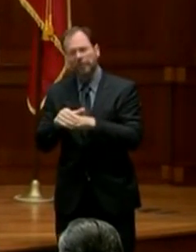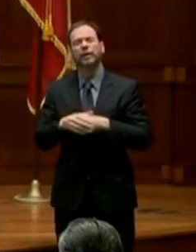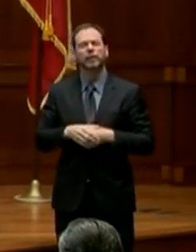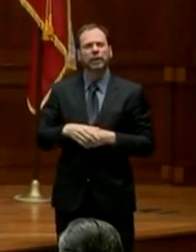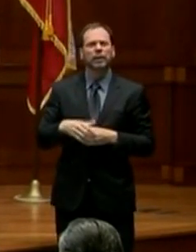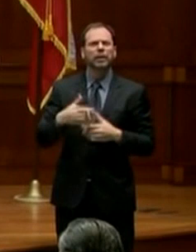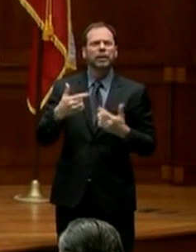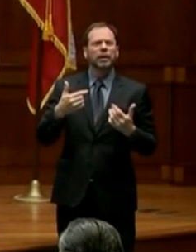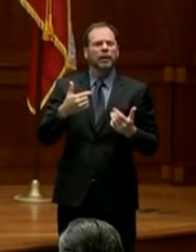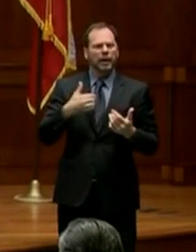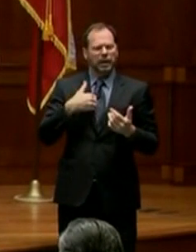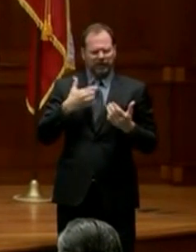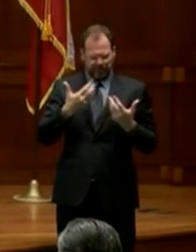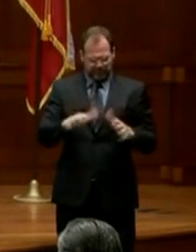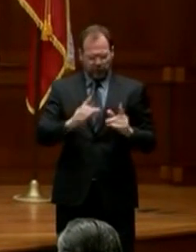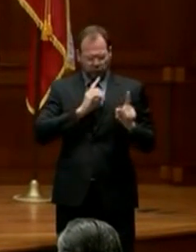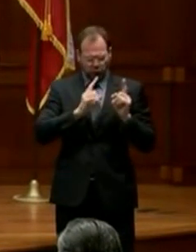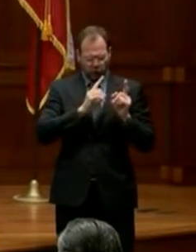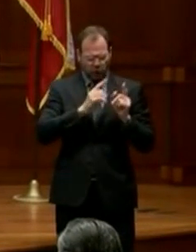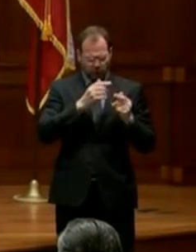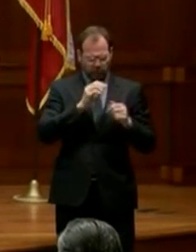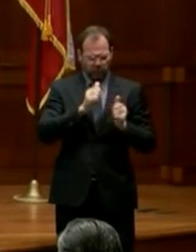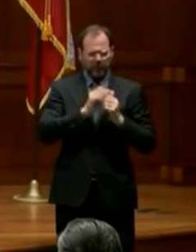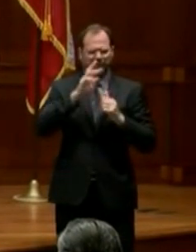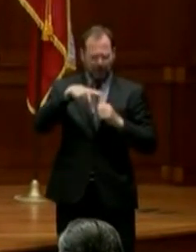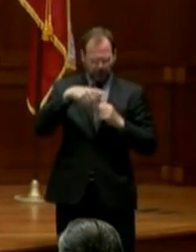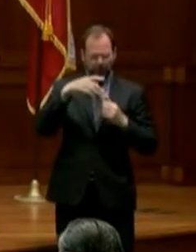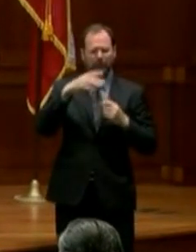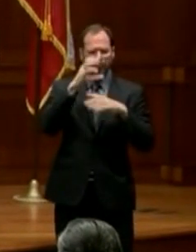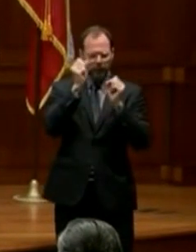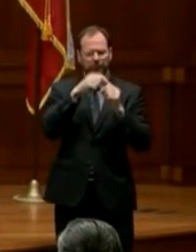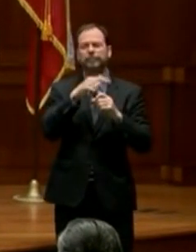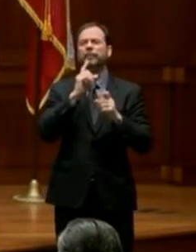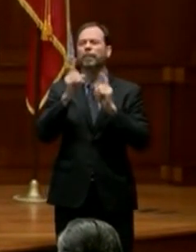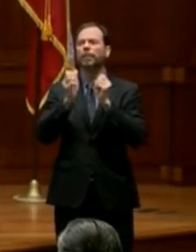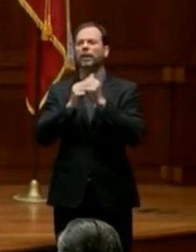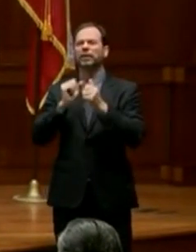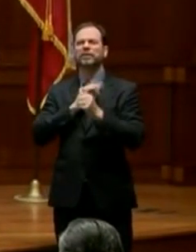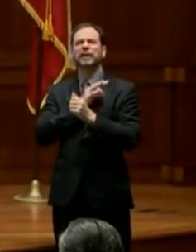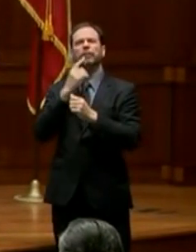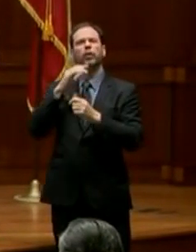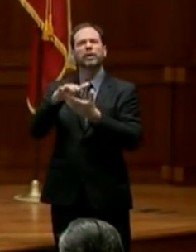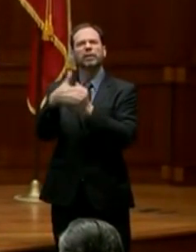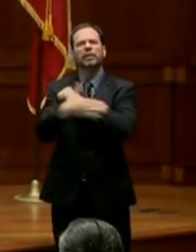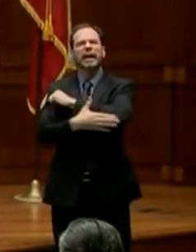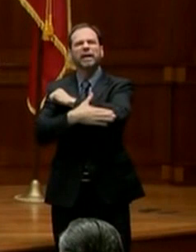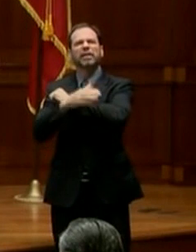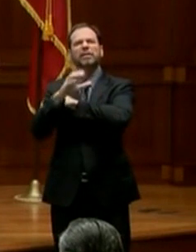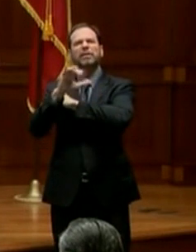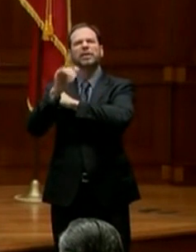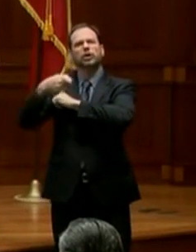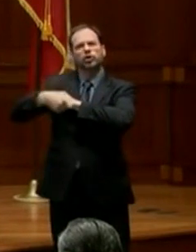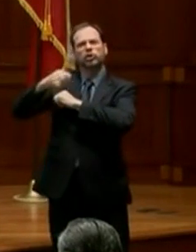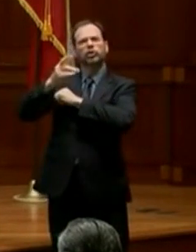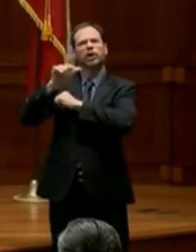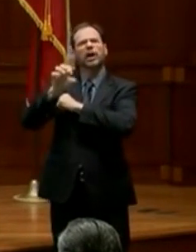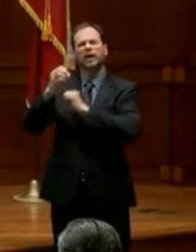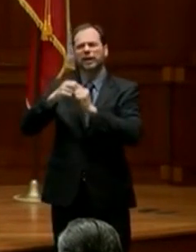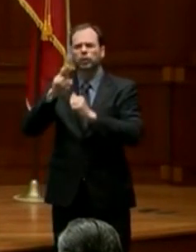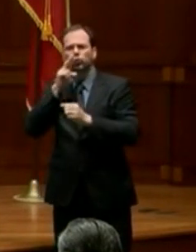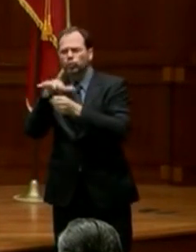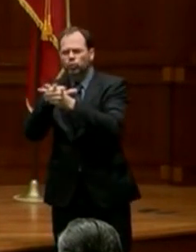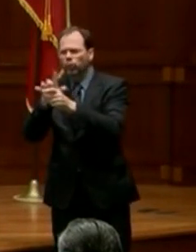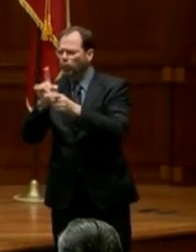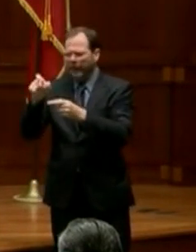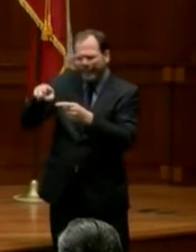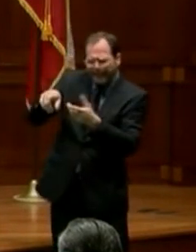that, I called and spoke with staff for the county judge in Harris County to ask what they need